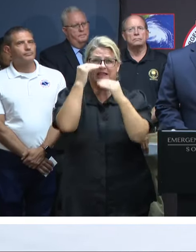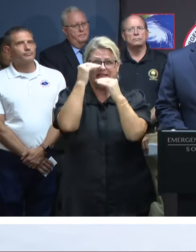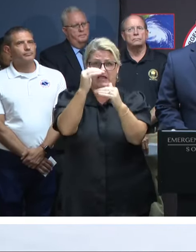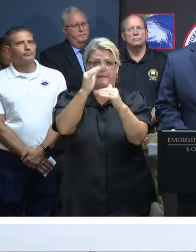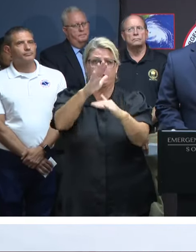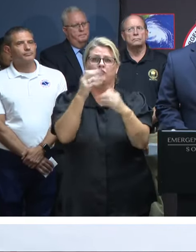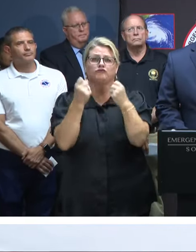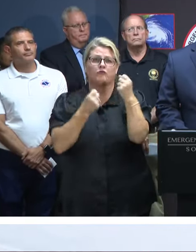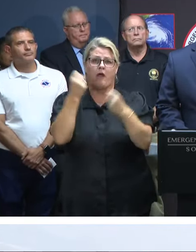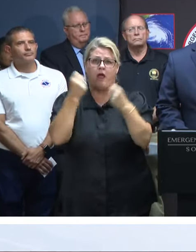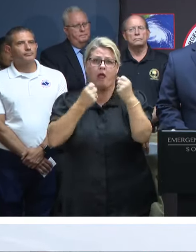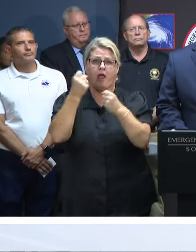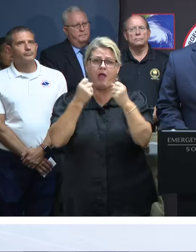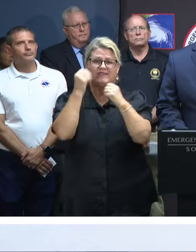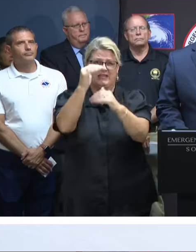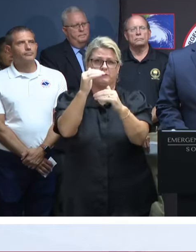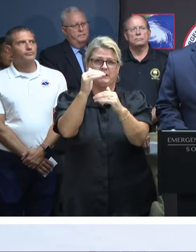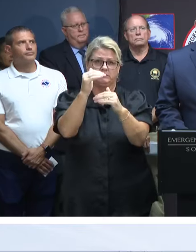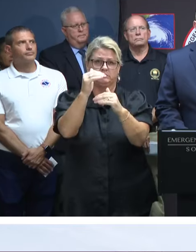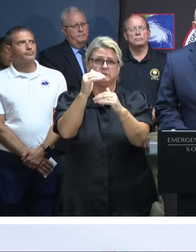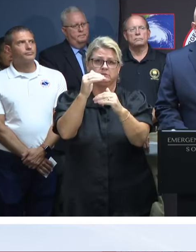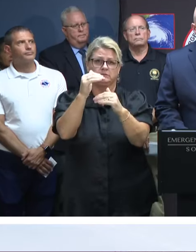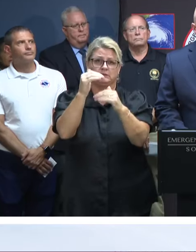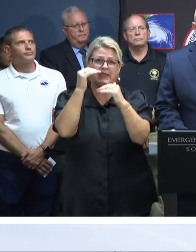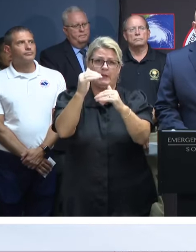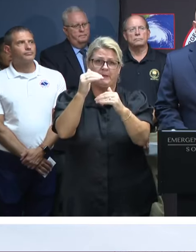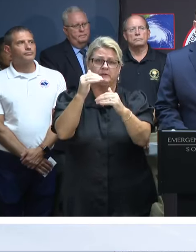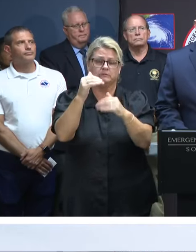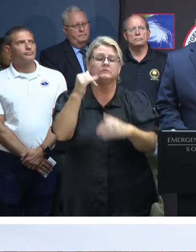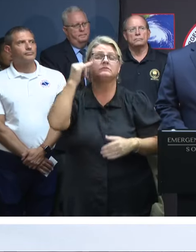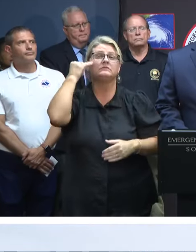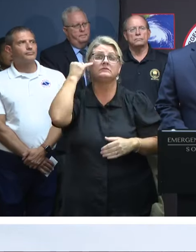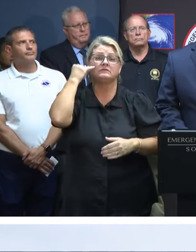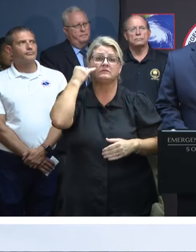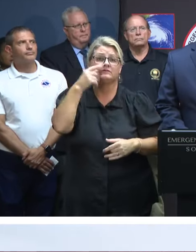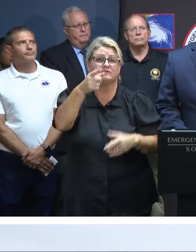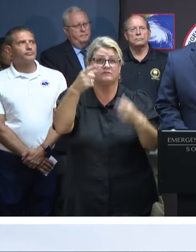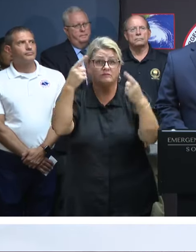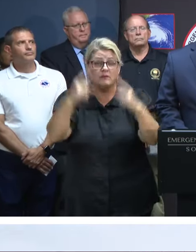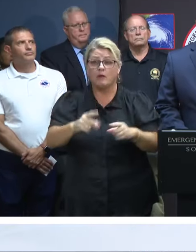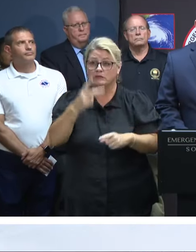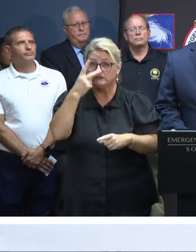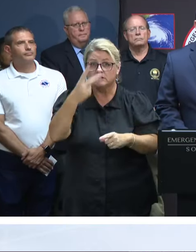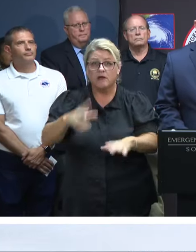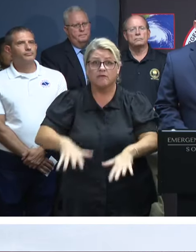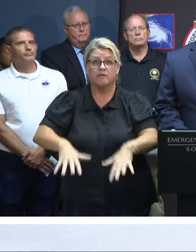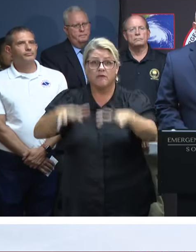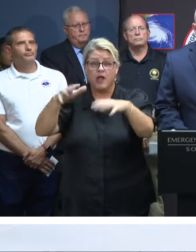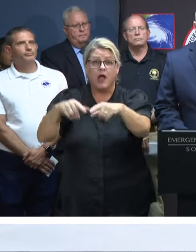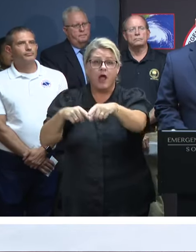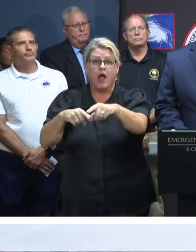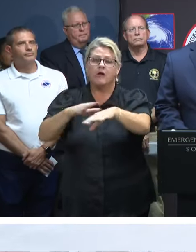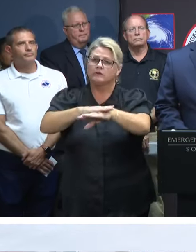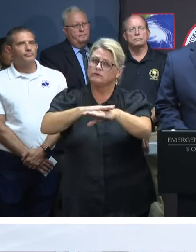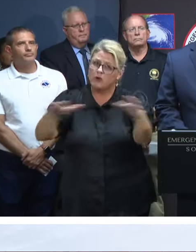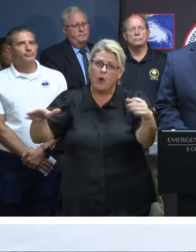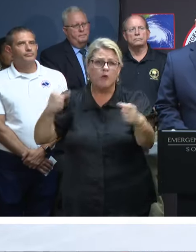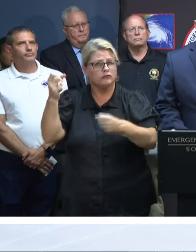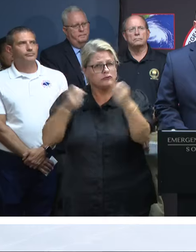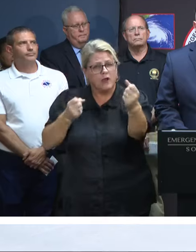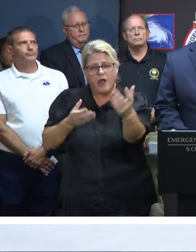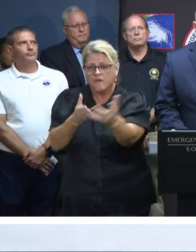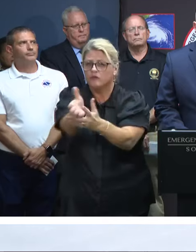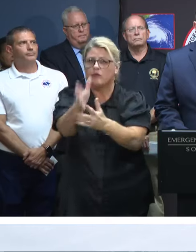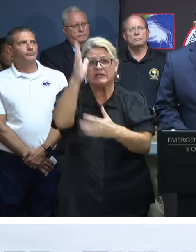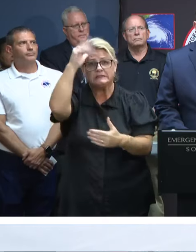amount of driving that you're doing out there on the roads. If you do come across flood waters, do not drive through it. As